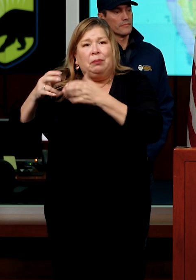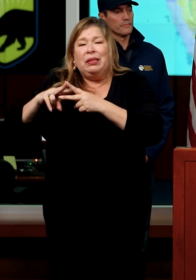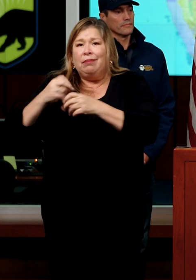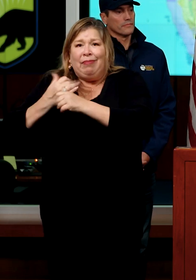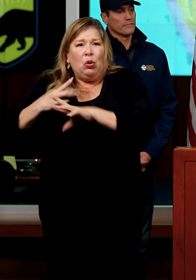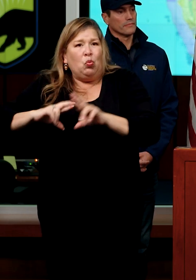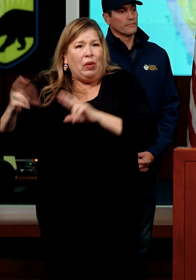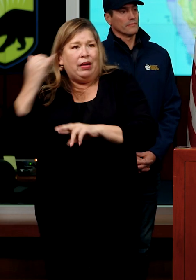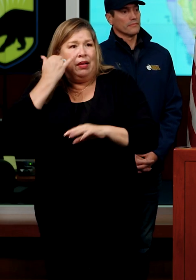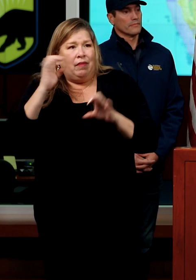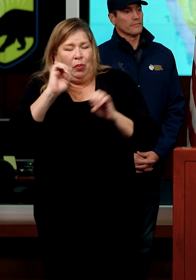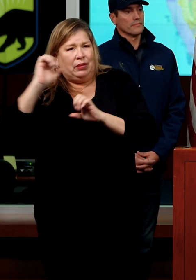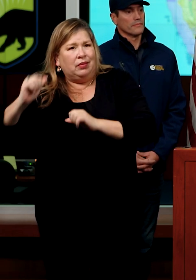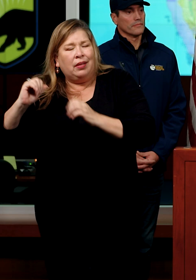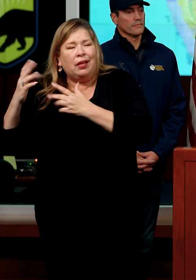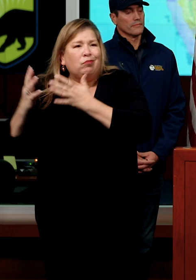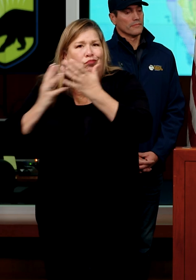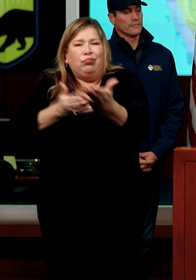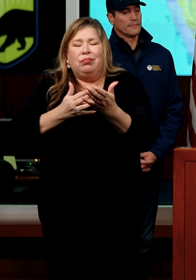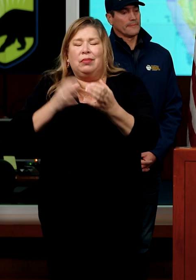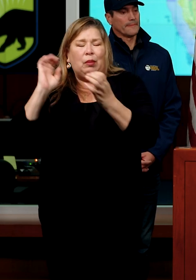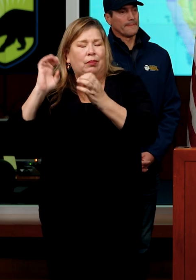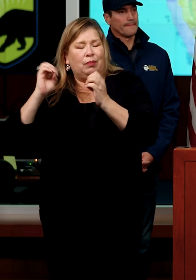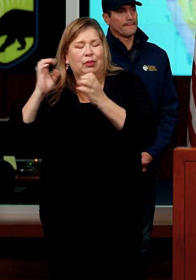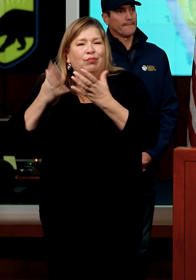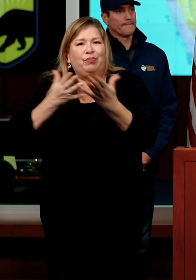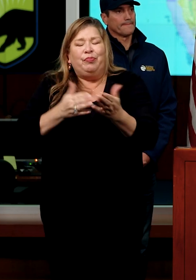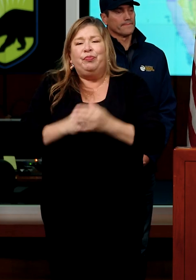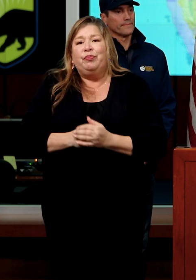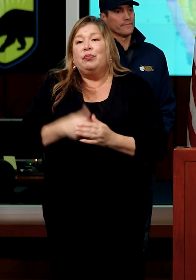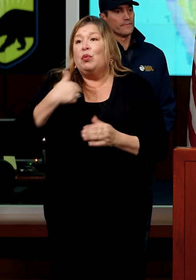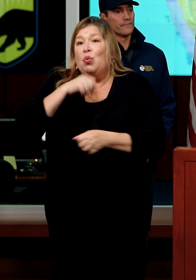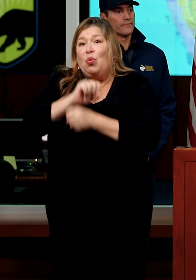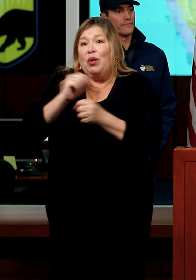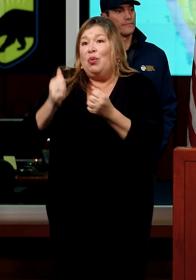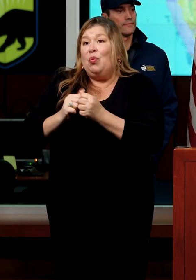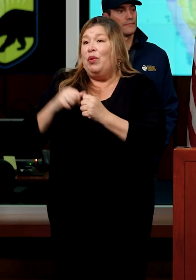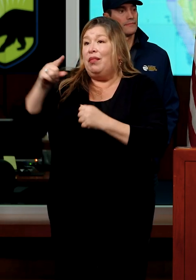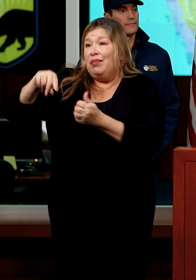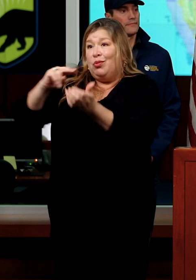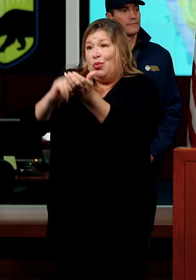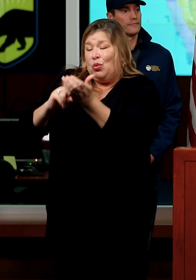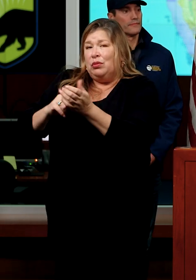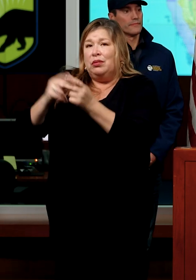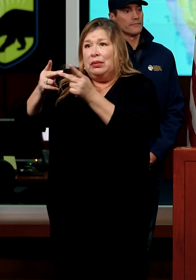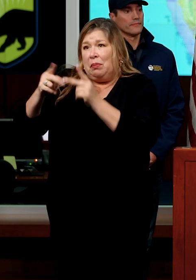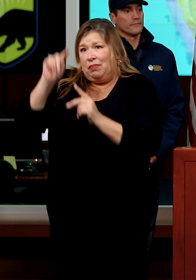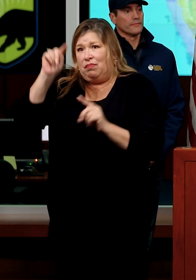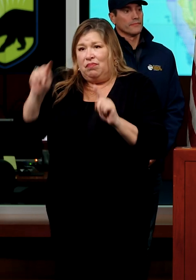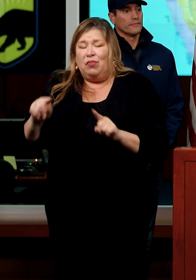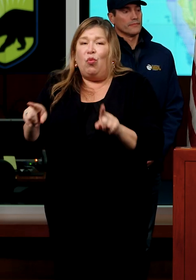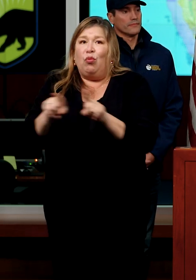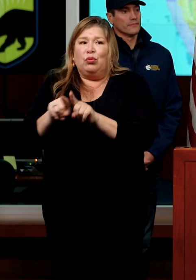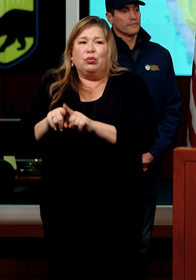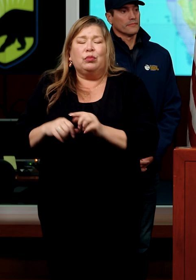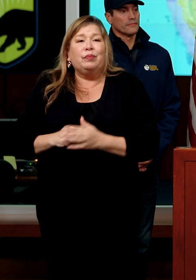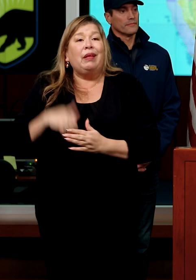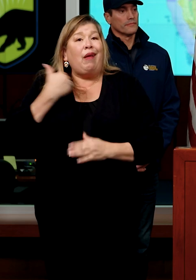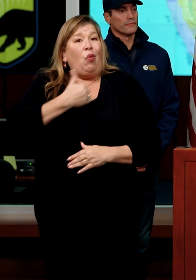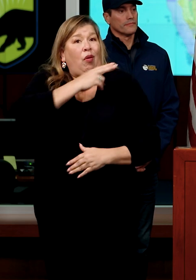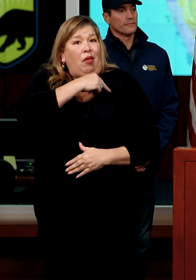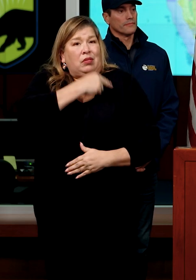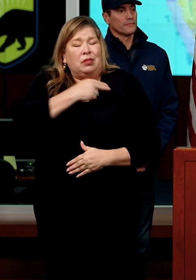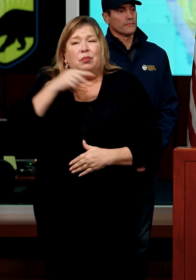The Department of Public Health is proactively engaging with health care partners that are most likely to be impacted. Our hospital partners